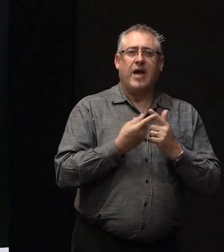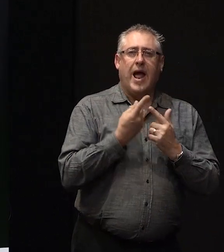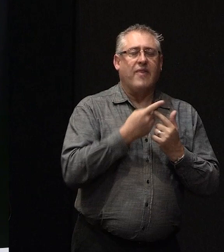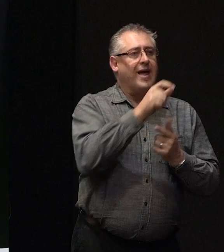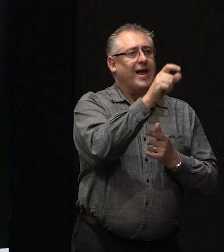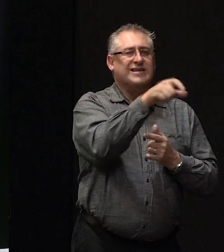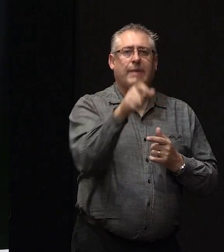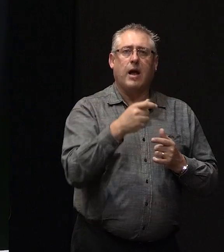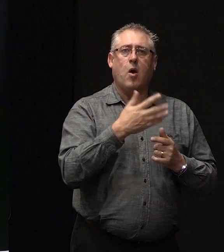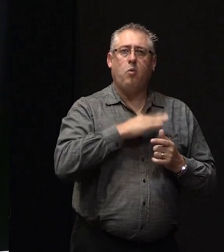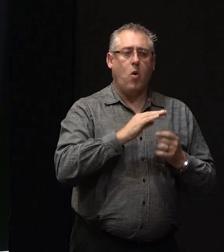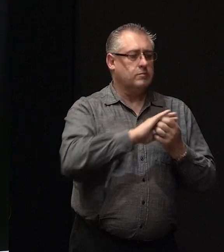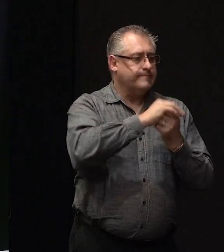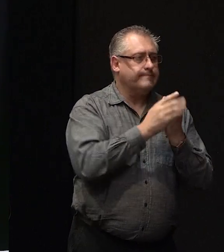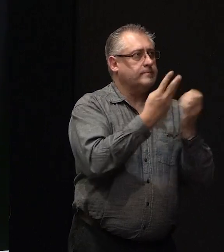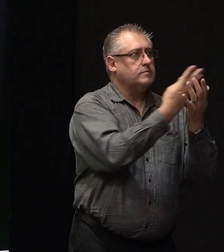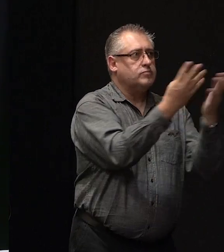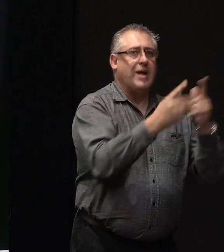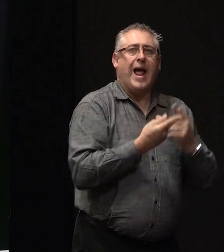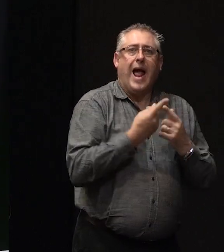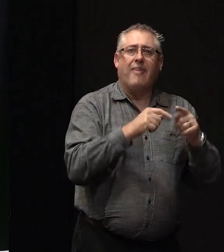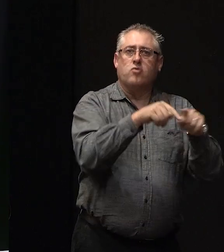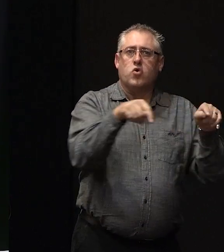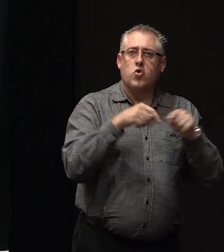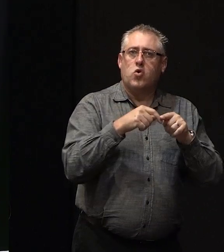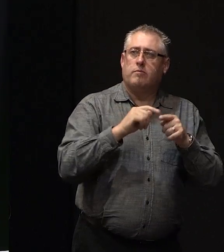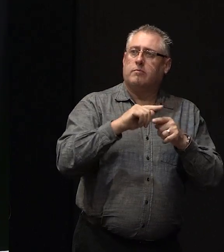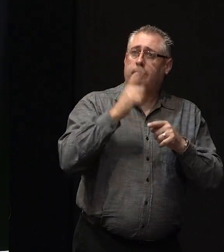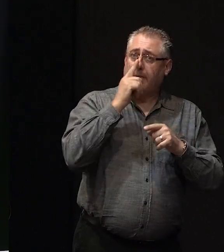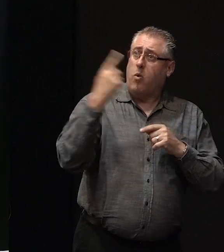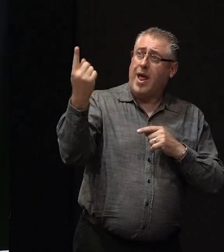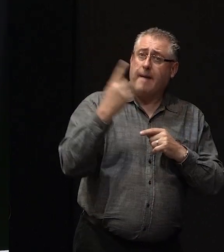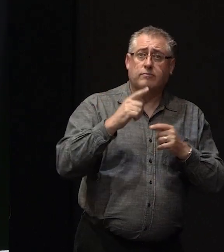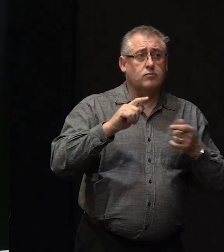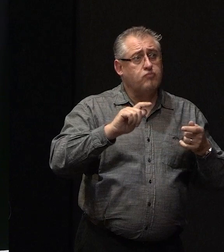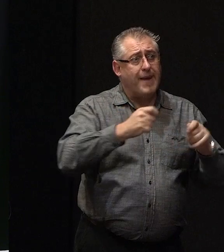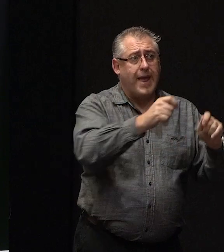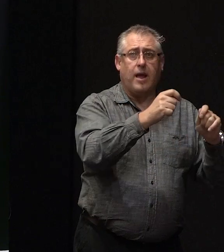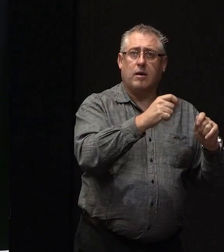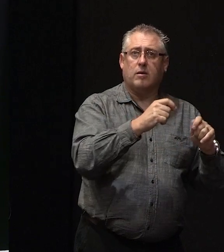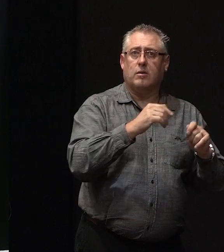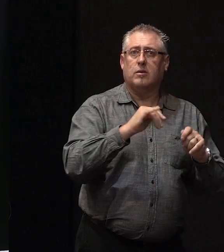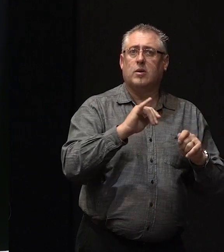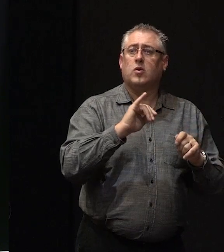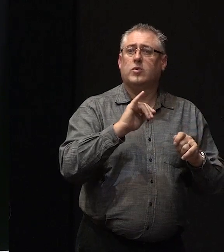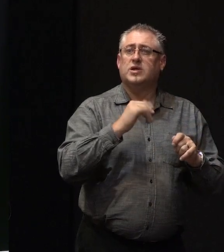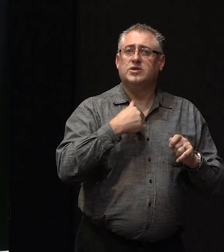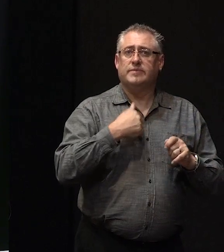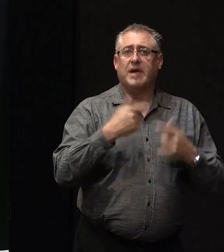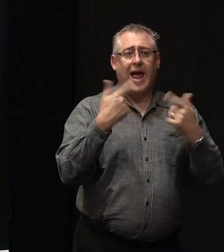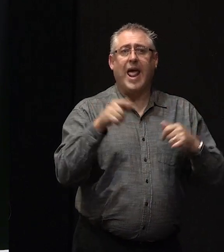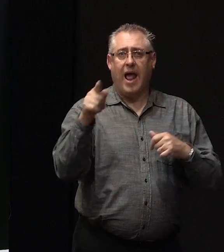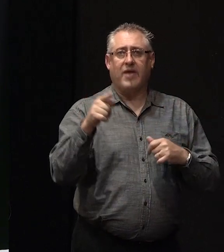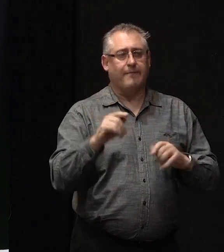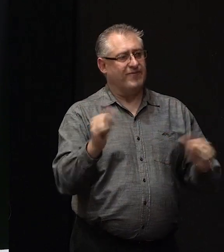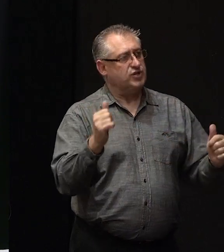put insulation through the other rooms. So when the insulation people are in doing the repair, we just step back and allow them to finish the